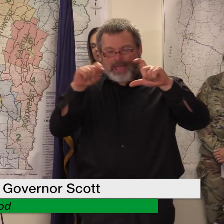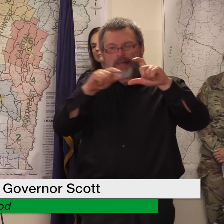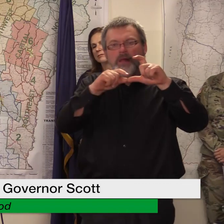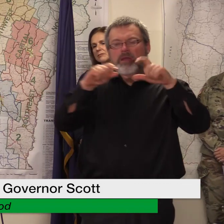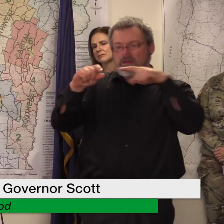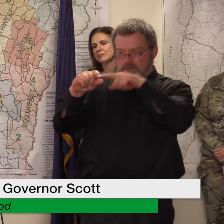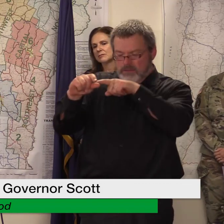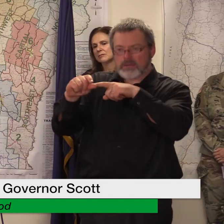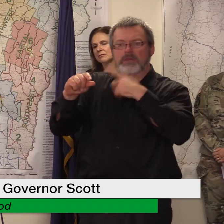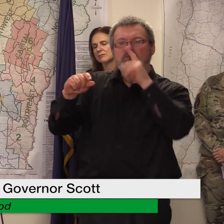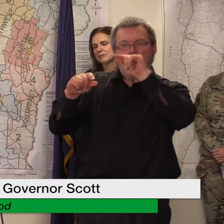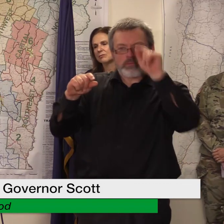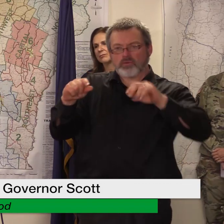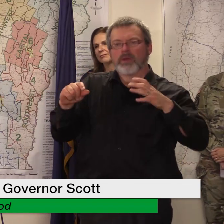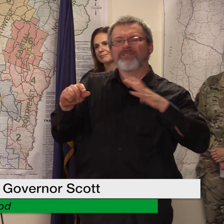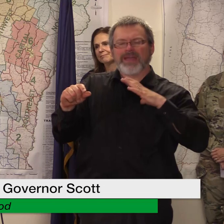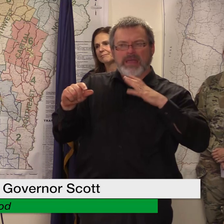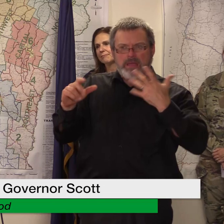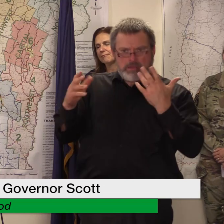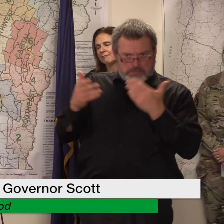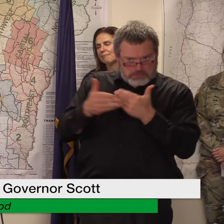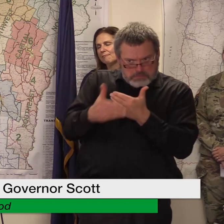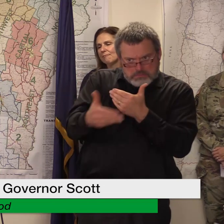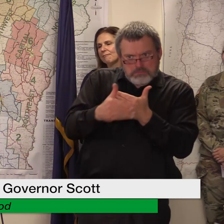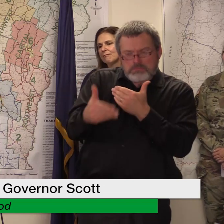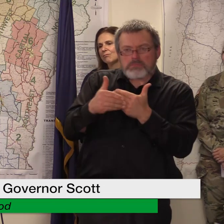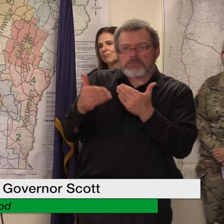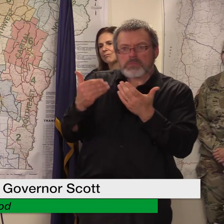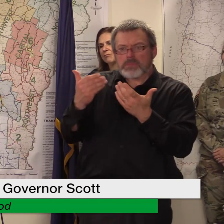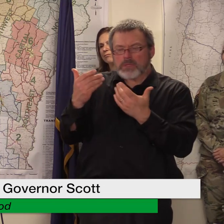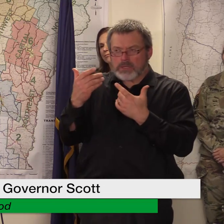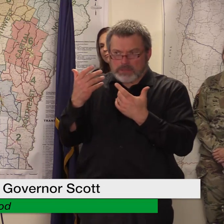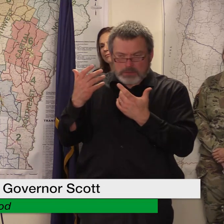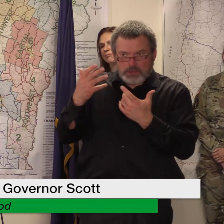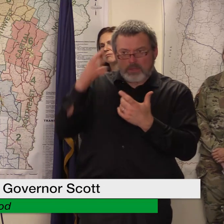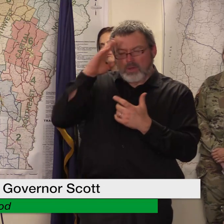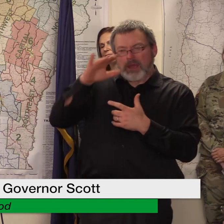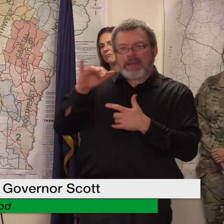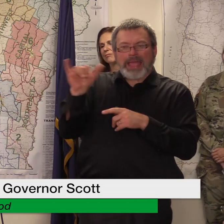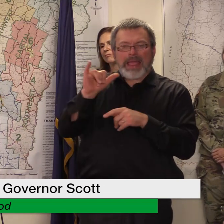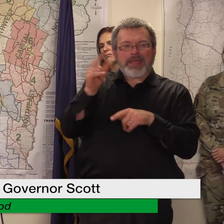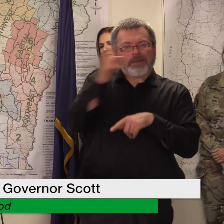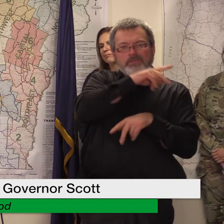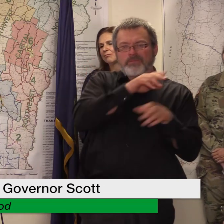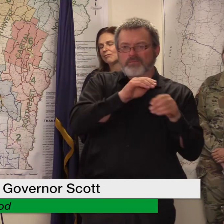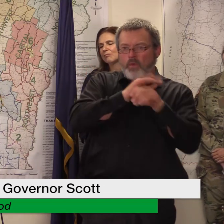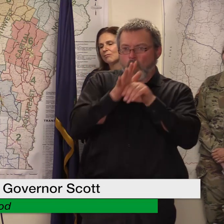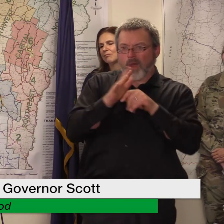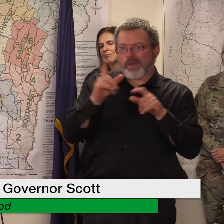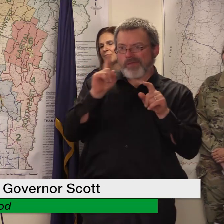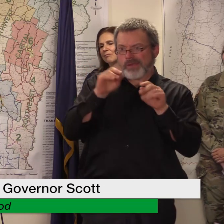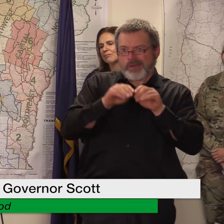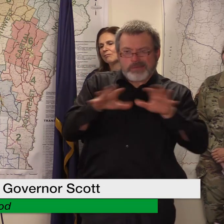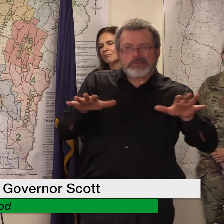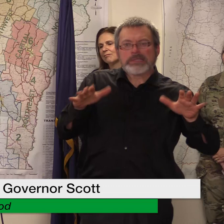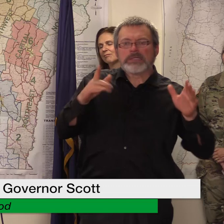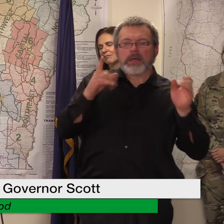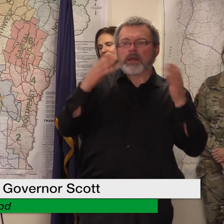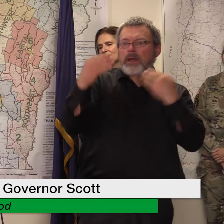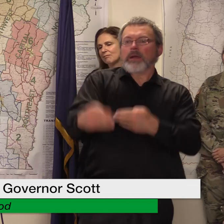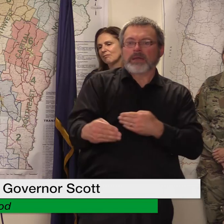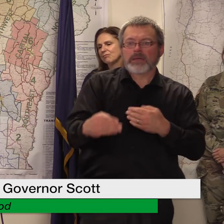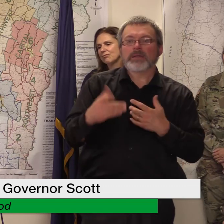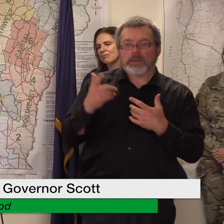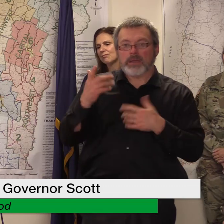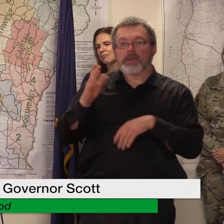with the pandemic as well uh money sources could be coming in and a business could find